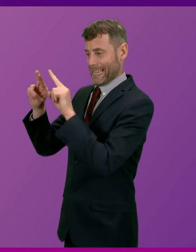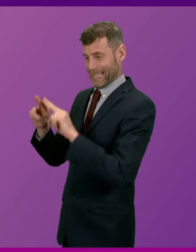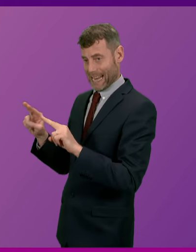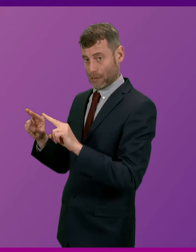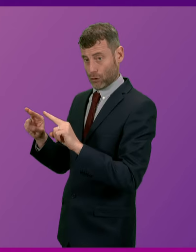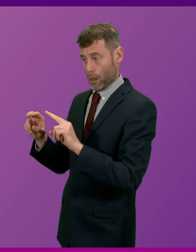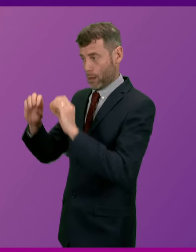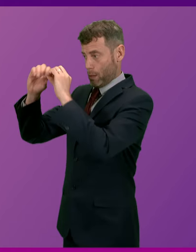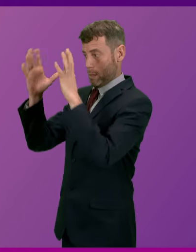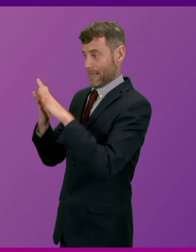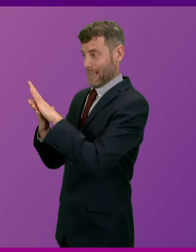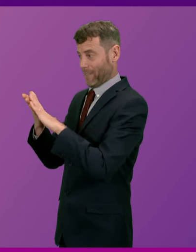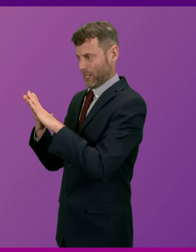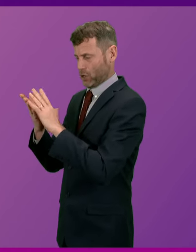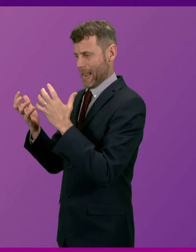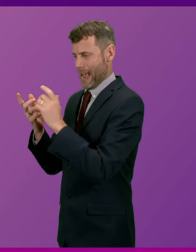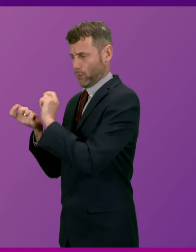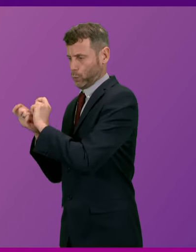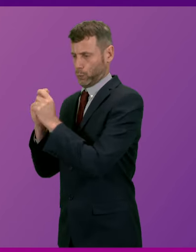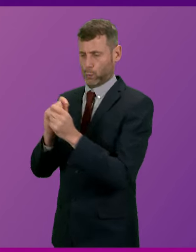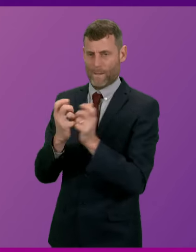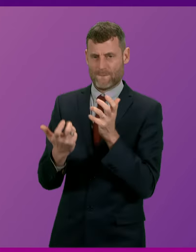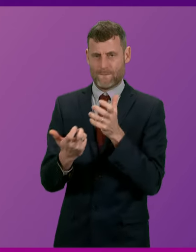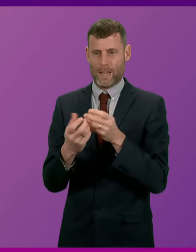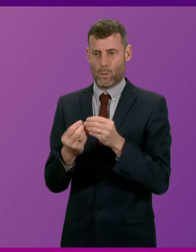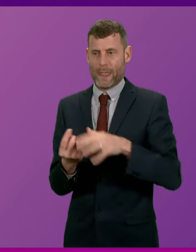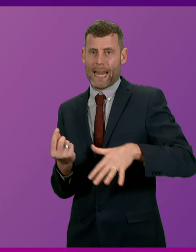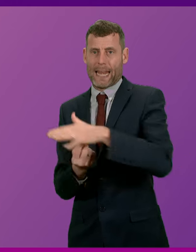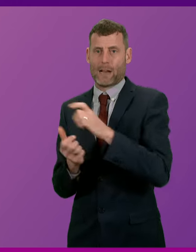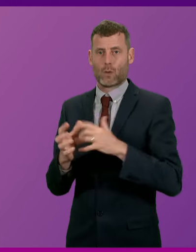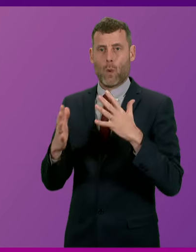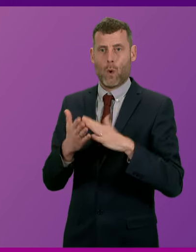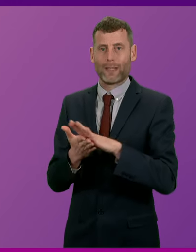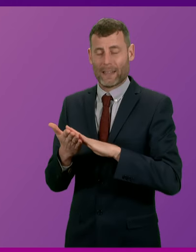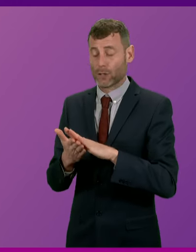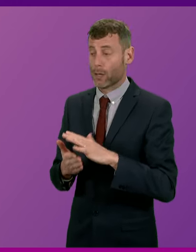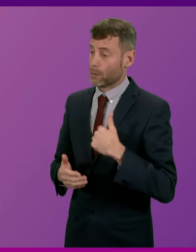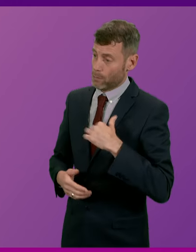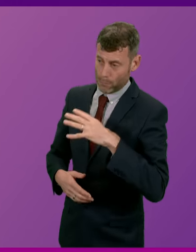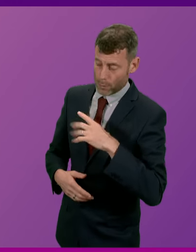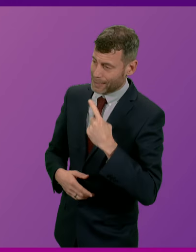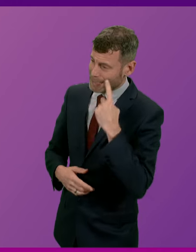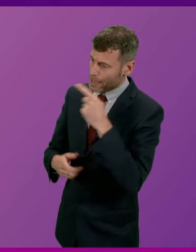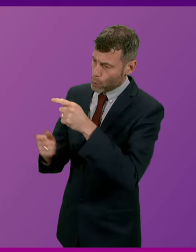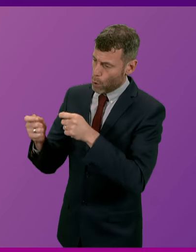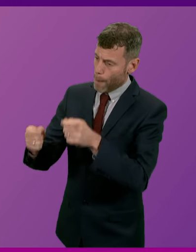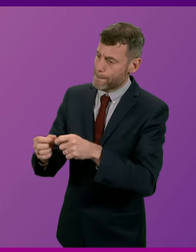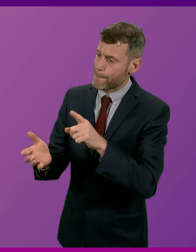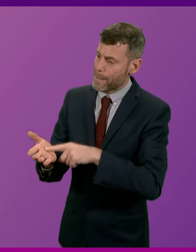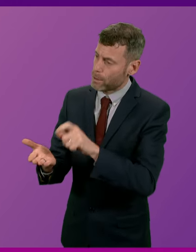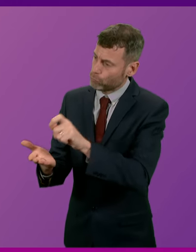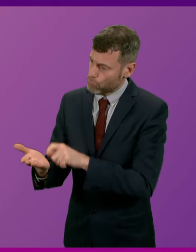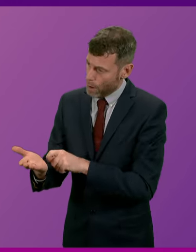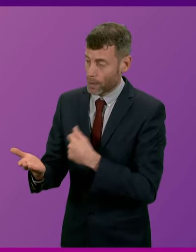Monica Lennon is very aware of that, working through these issues. So I do look forward to seeing the detail of Monica Lennon's draft bill